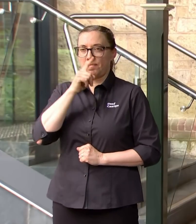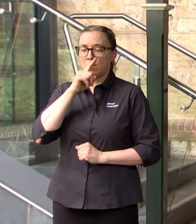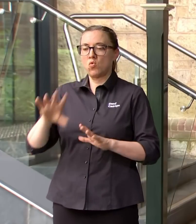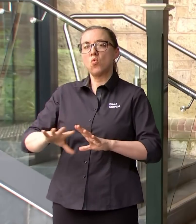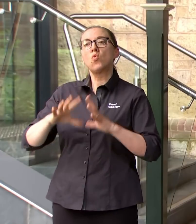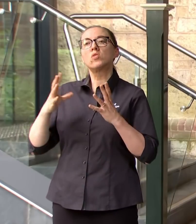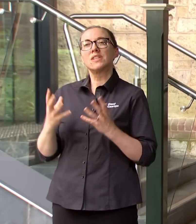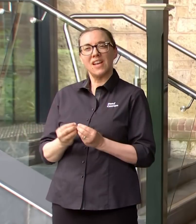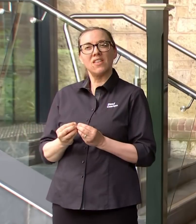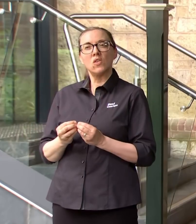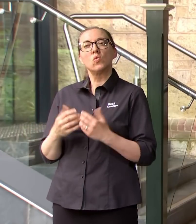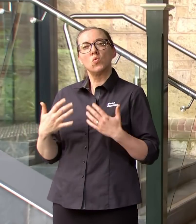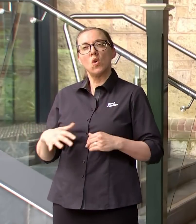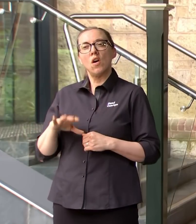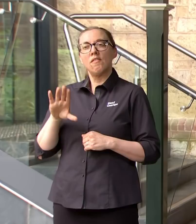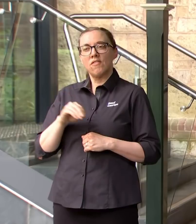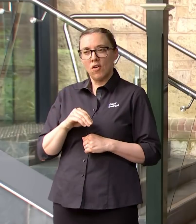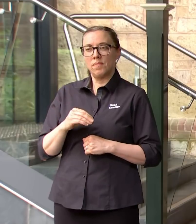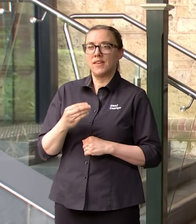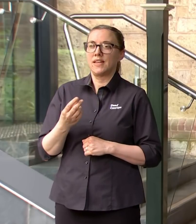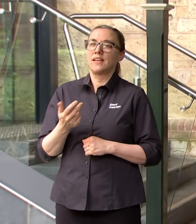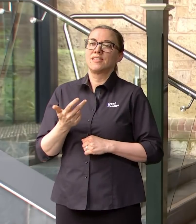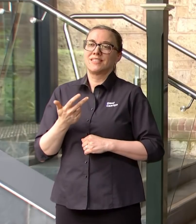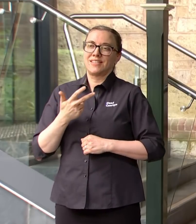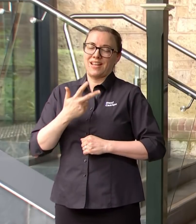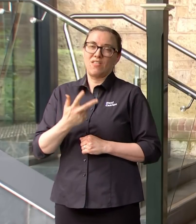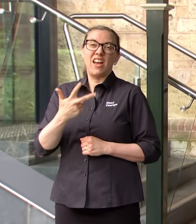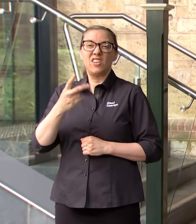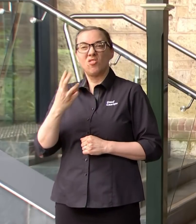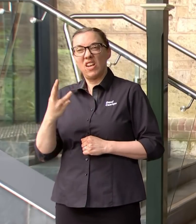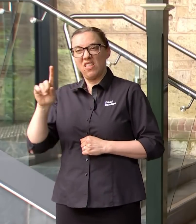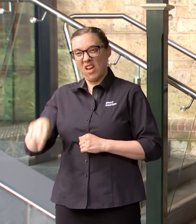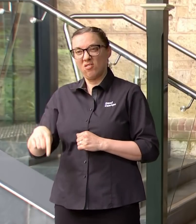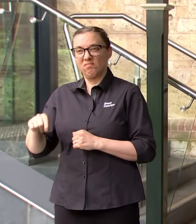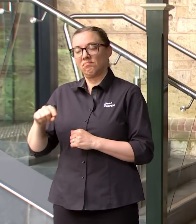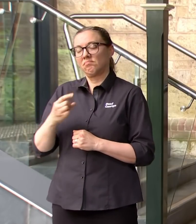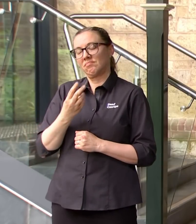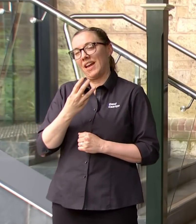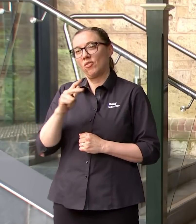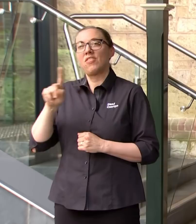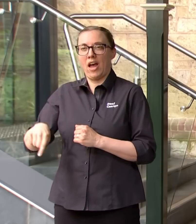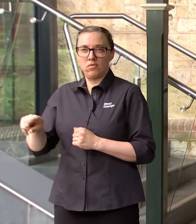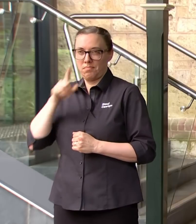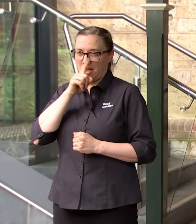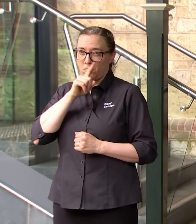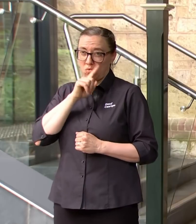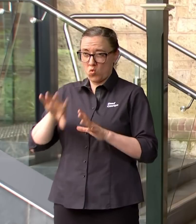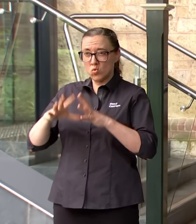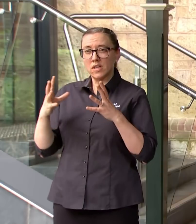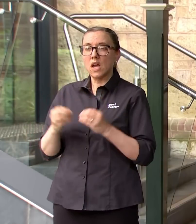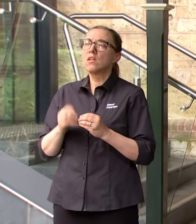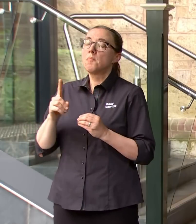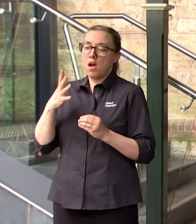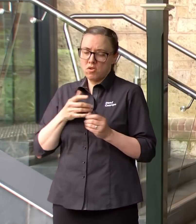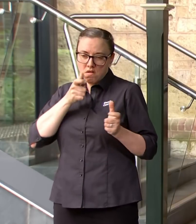,000 but that number is steadily increasing and it's one that we're very concerned about. We want to manage as closely as we possibly can.